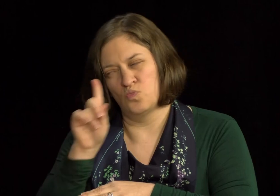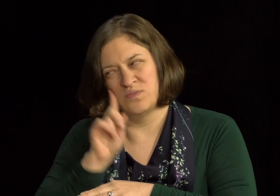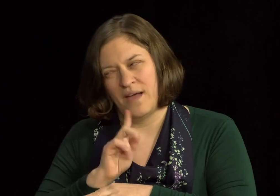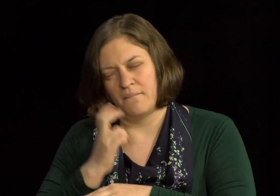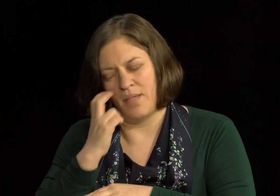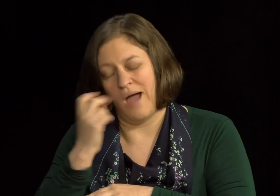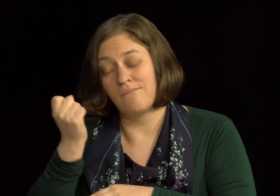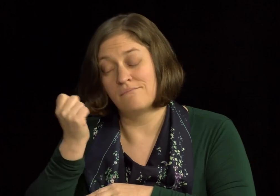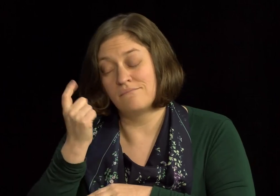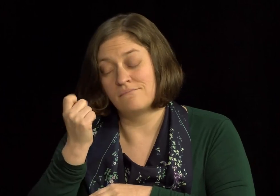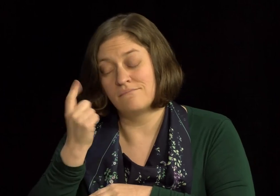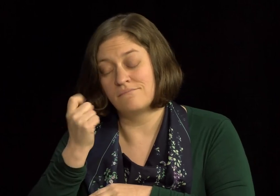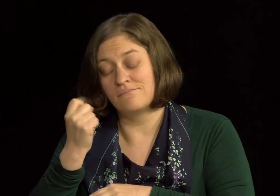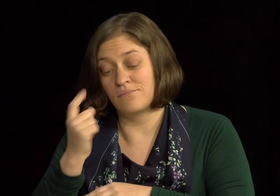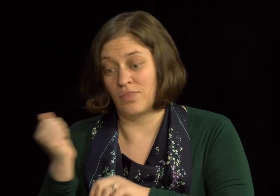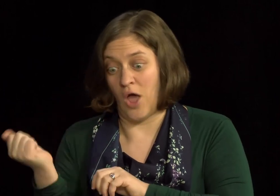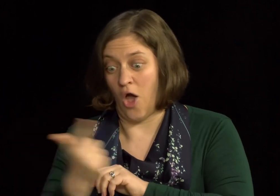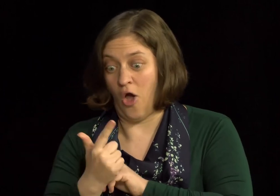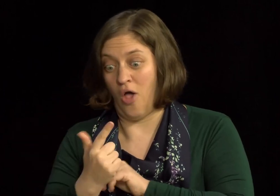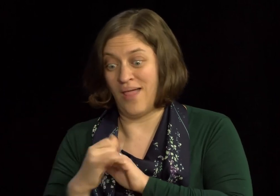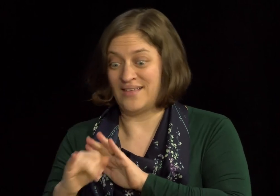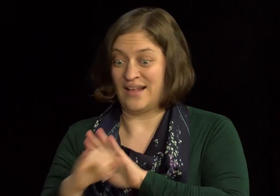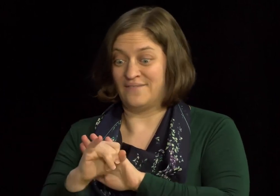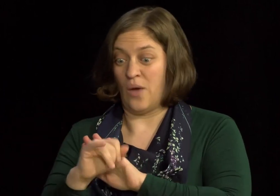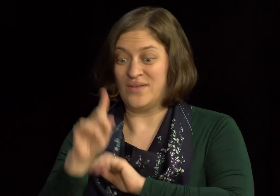about 32 deaf-blind people. Um,